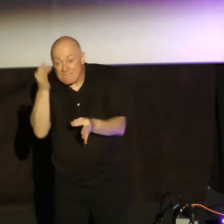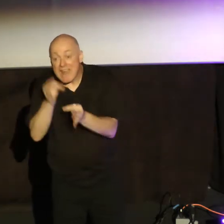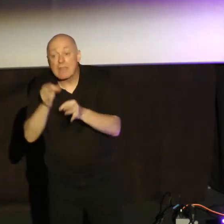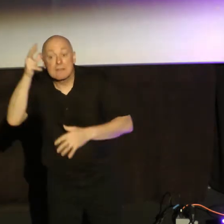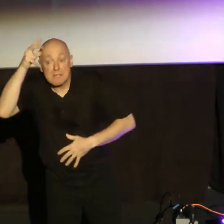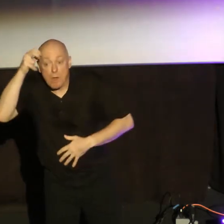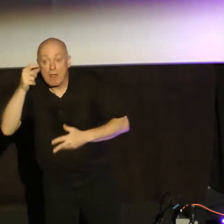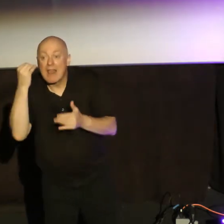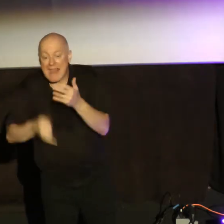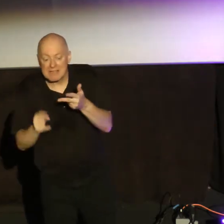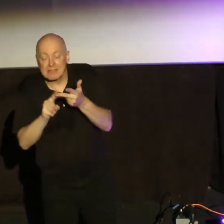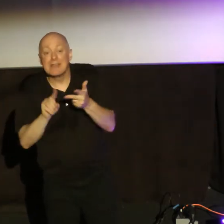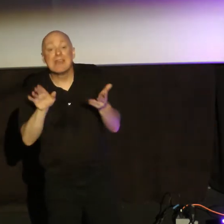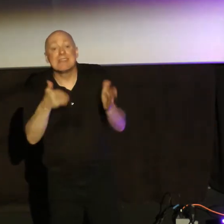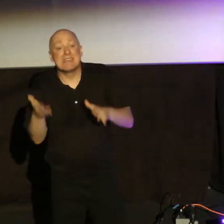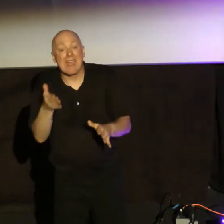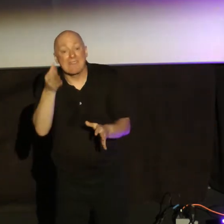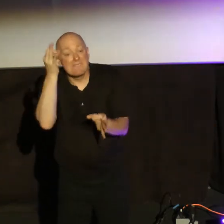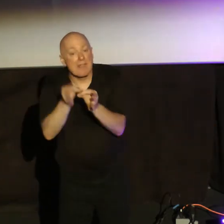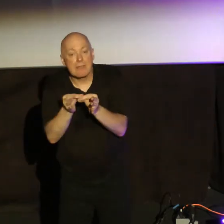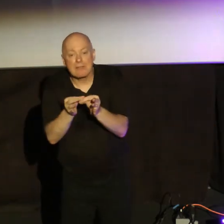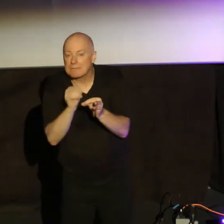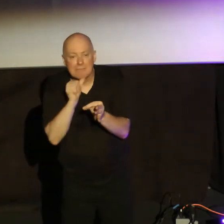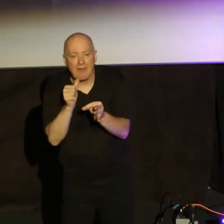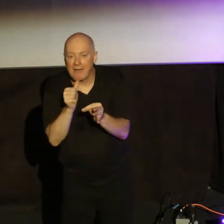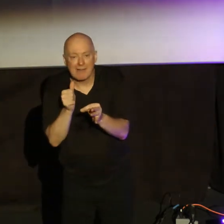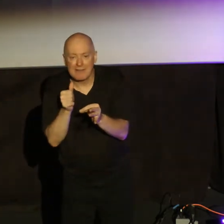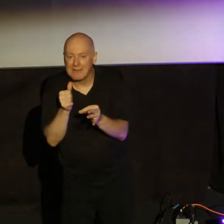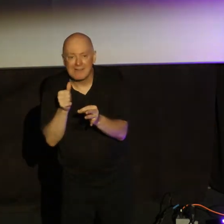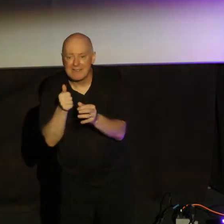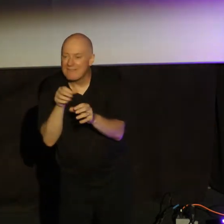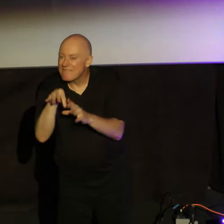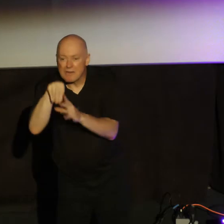And last, a dead faith is unbiblical. So the question is, is my faith biblical?